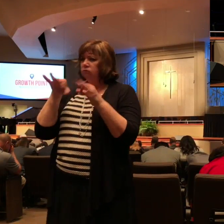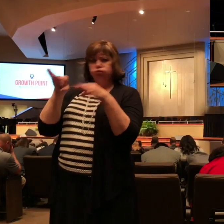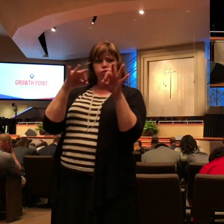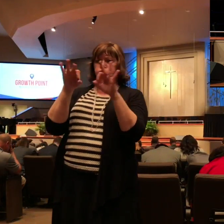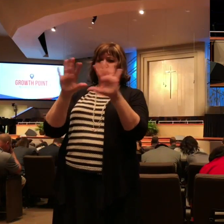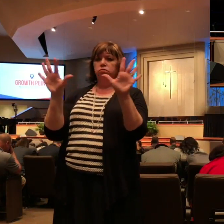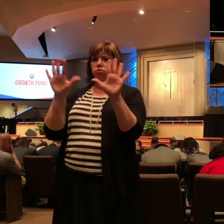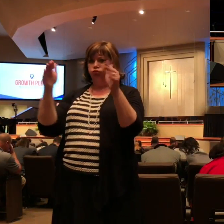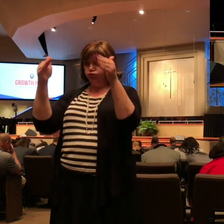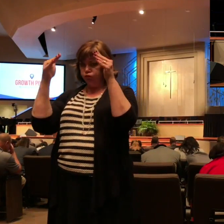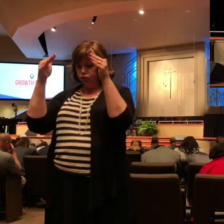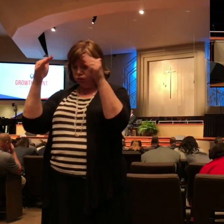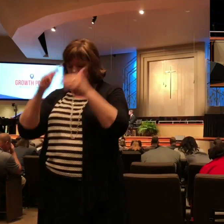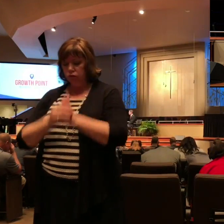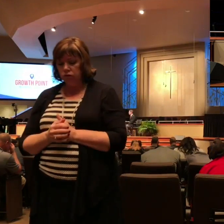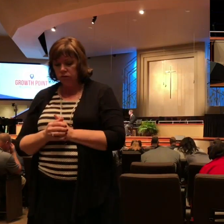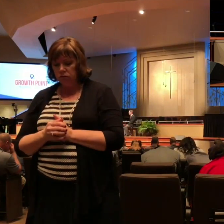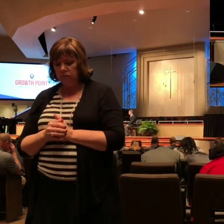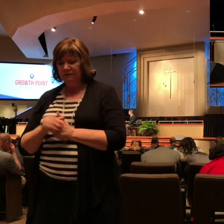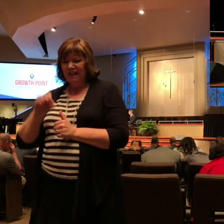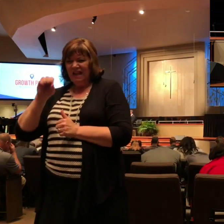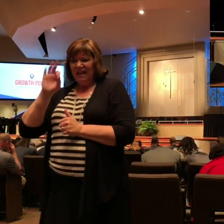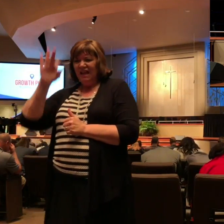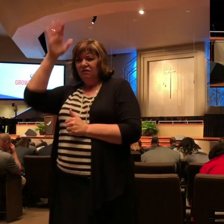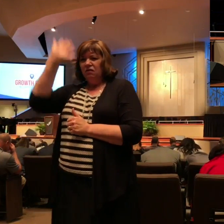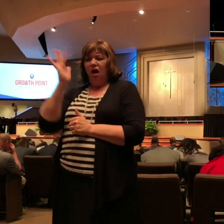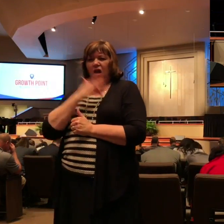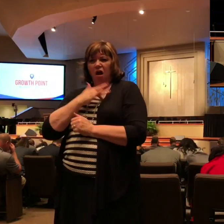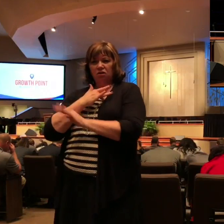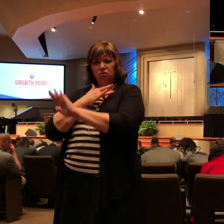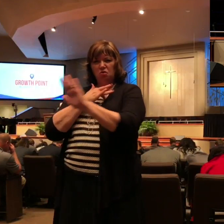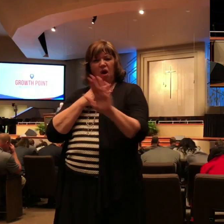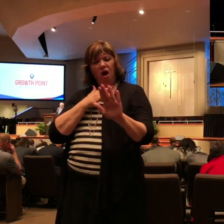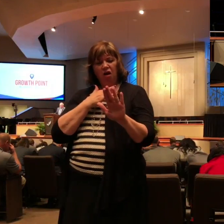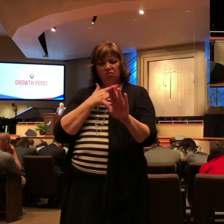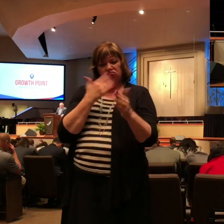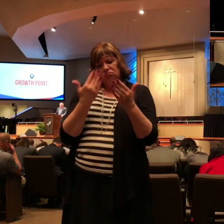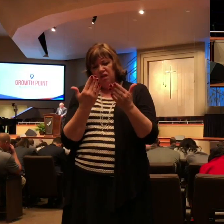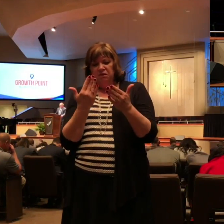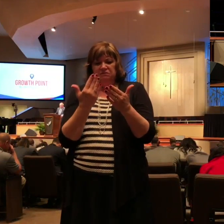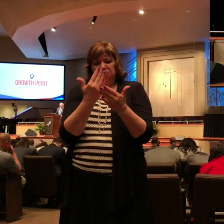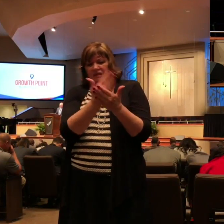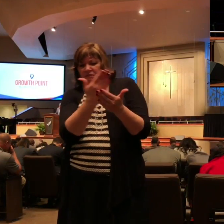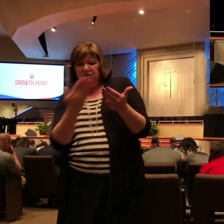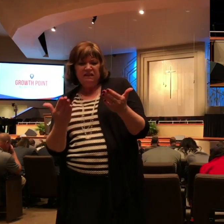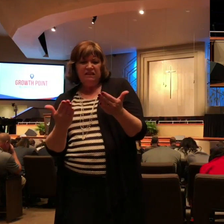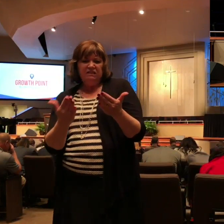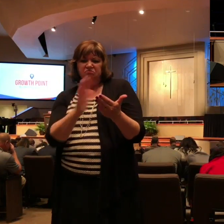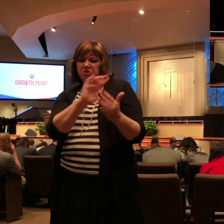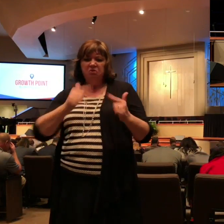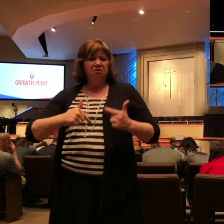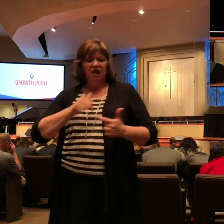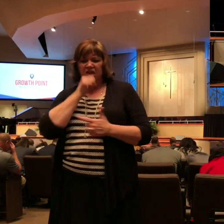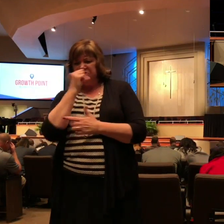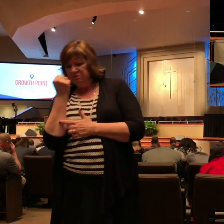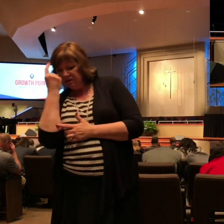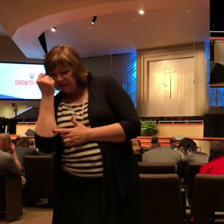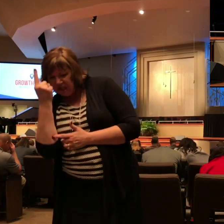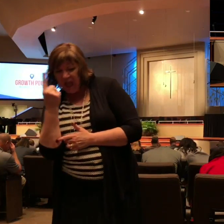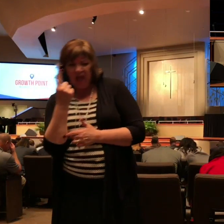of God was preached tonight God spoke to my heart well there's some things going on I don't understand there's some things happening I would not